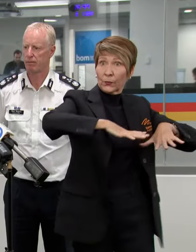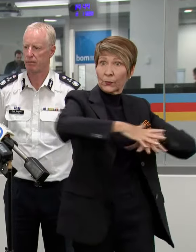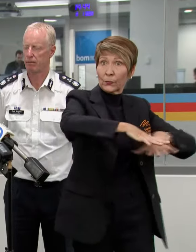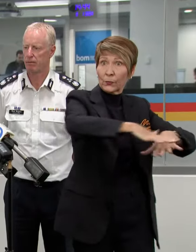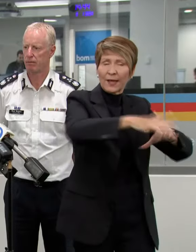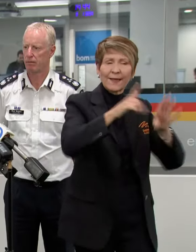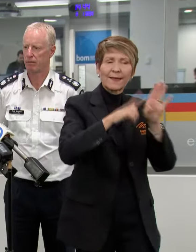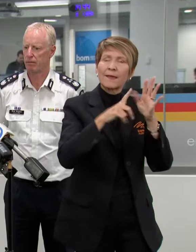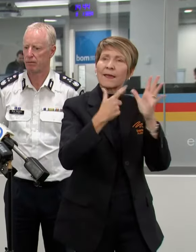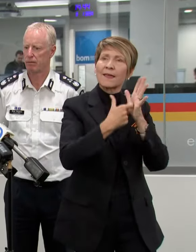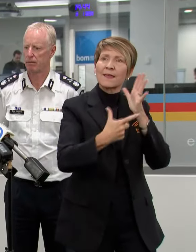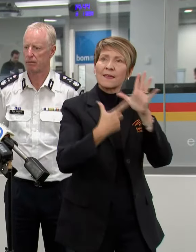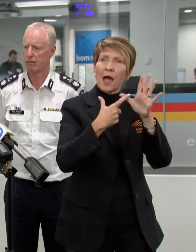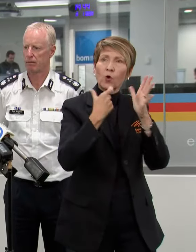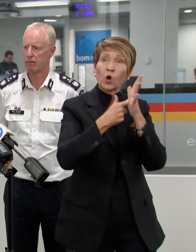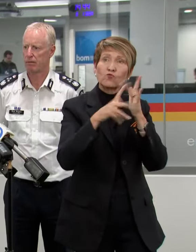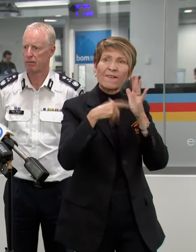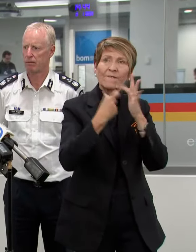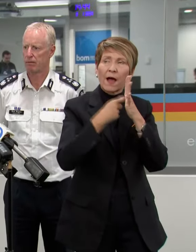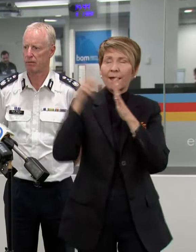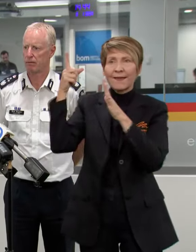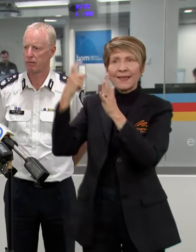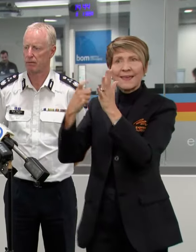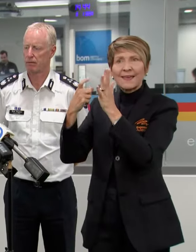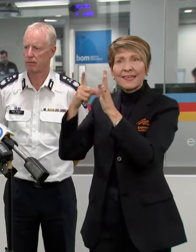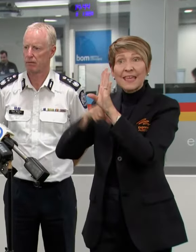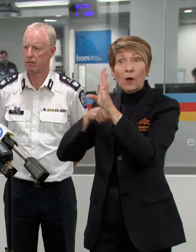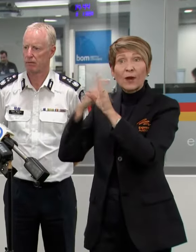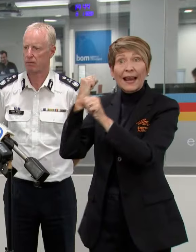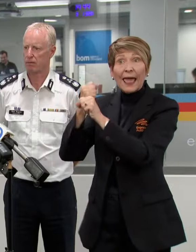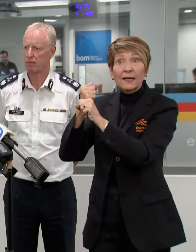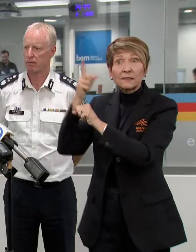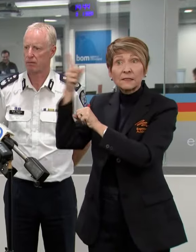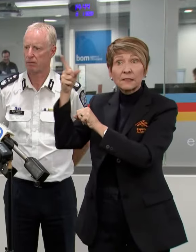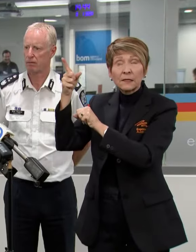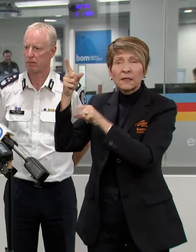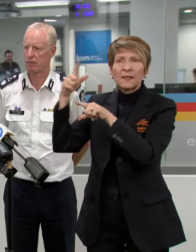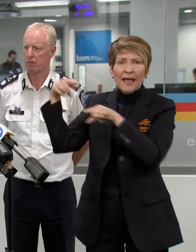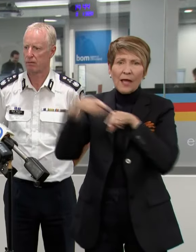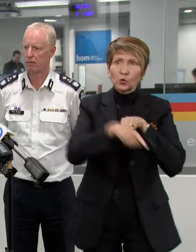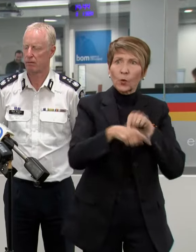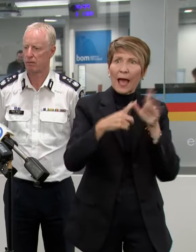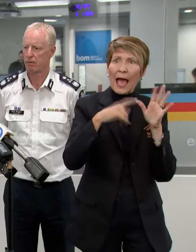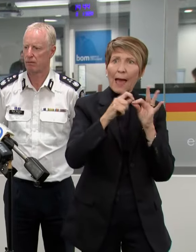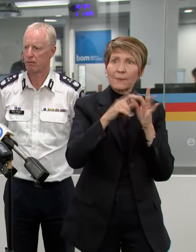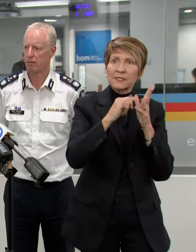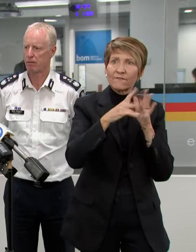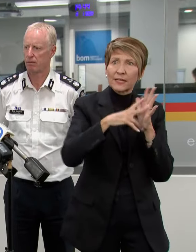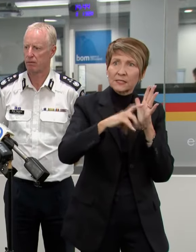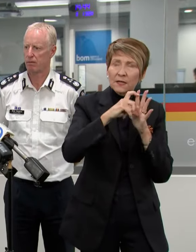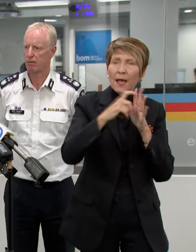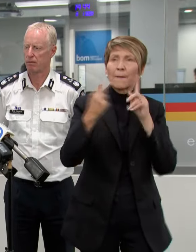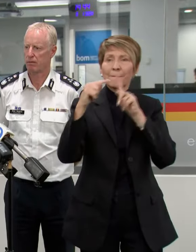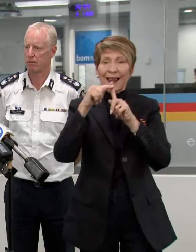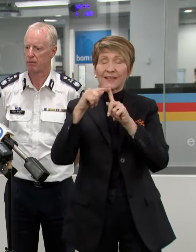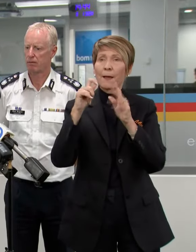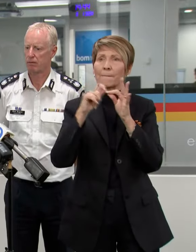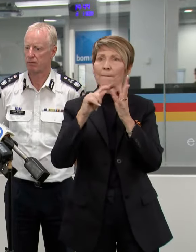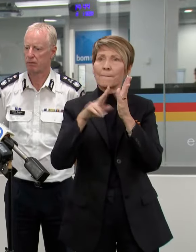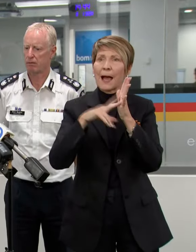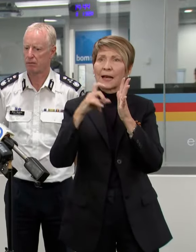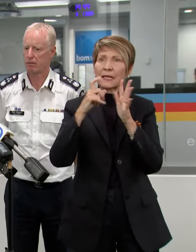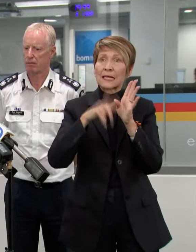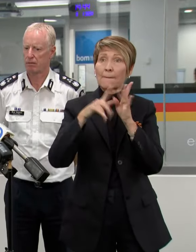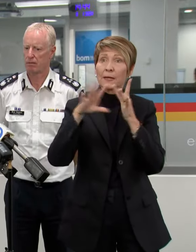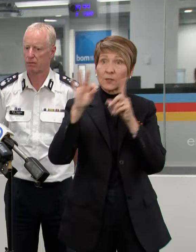Yarra River between Yarra Glen and Abbotsford. And also on the Bunyip River around the Carolyn Ford. Again, for those communities,